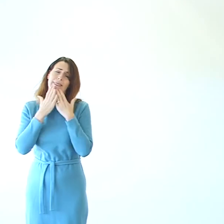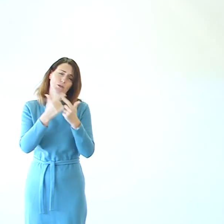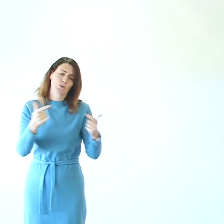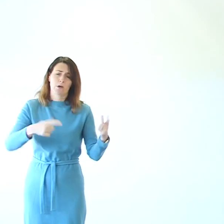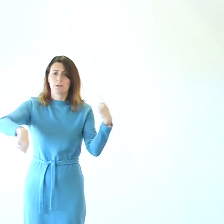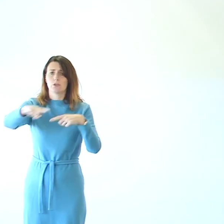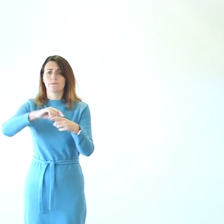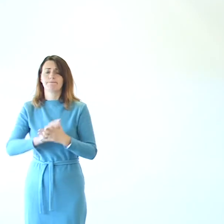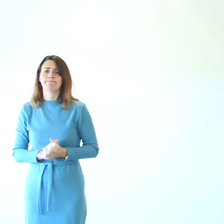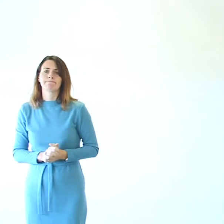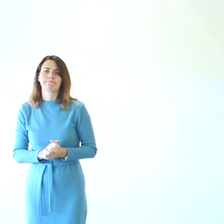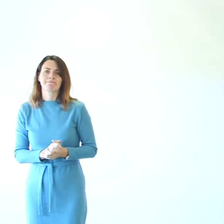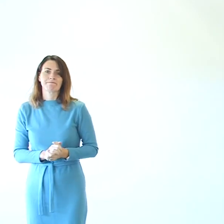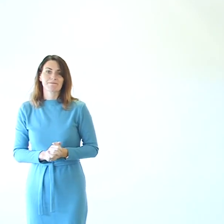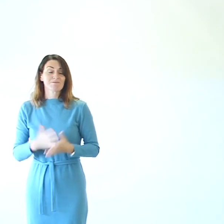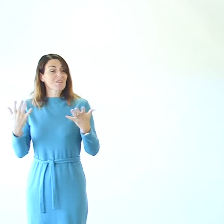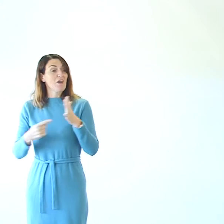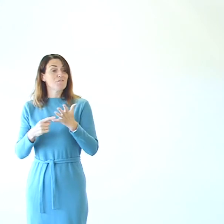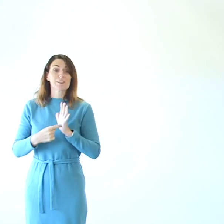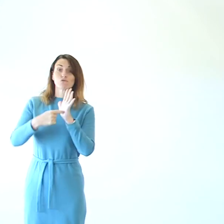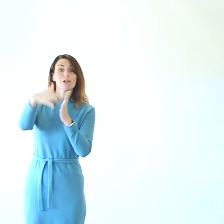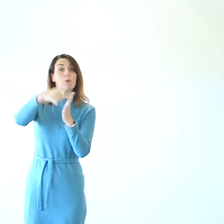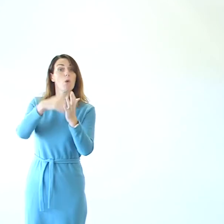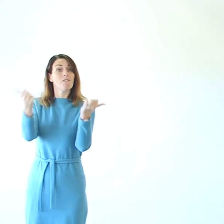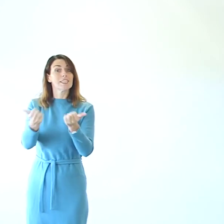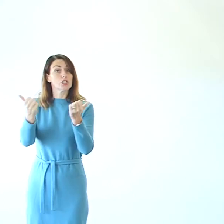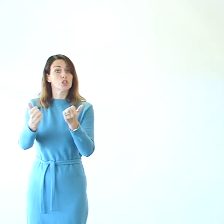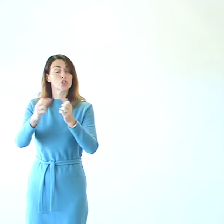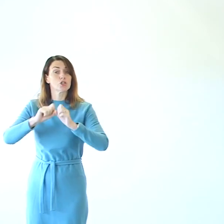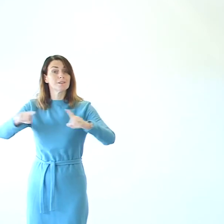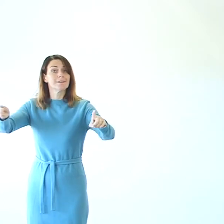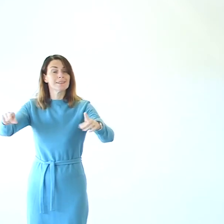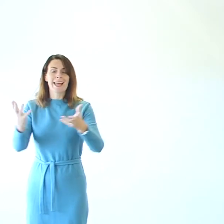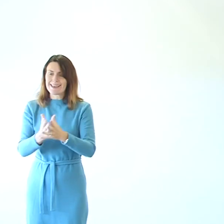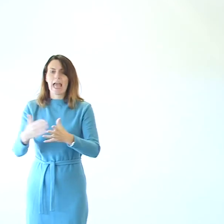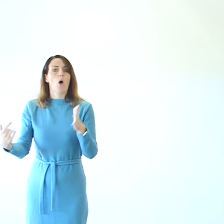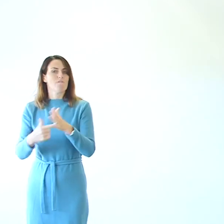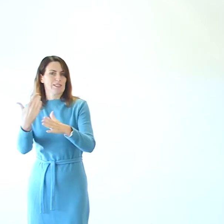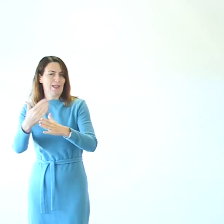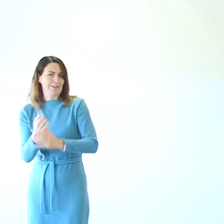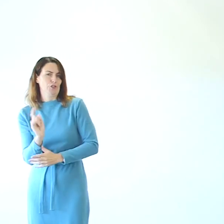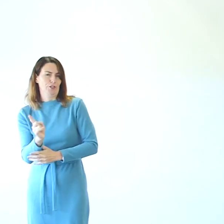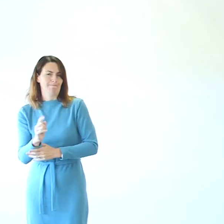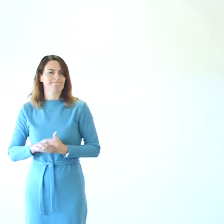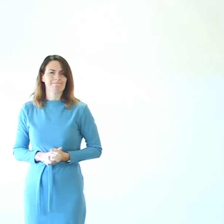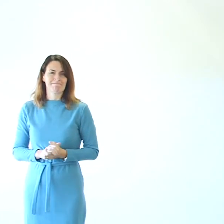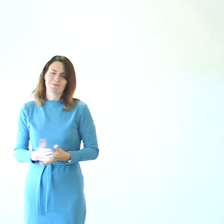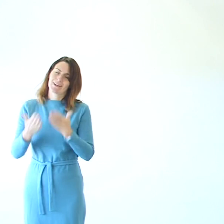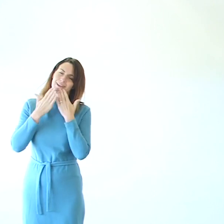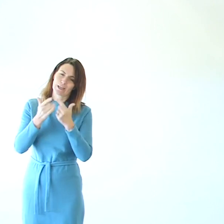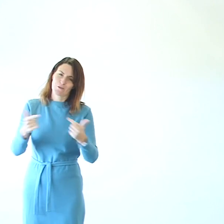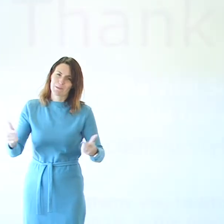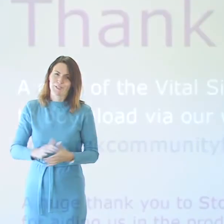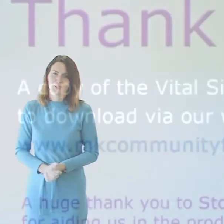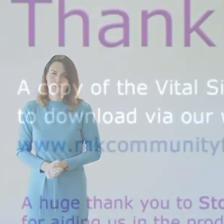much. So, now you've had the Vital Signs report. It's time to get on with the vital action. Thank you